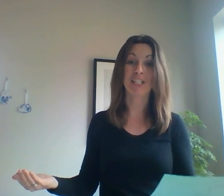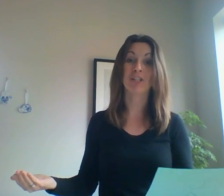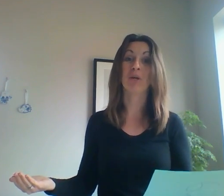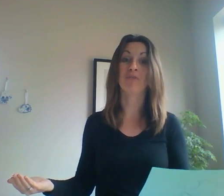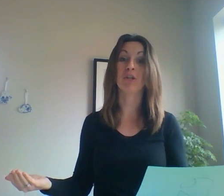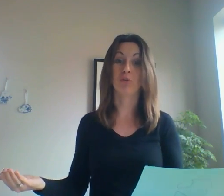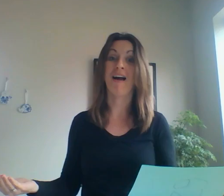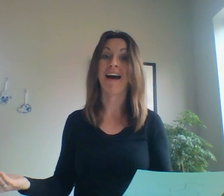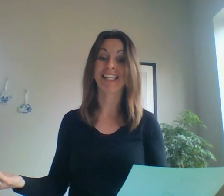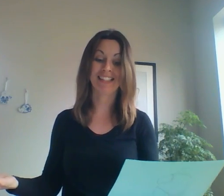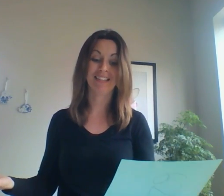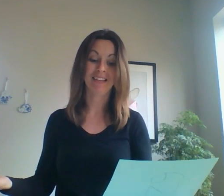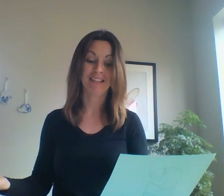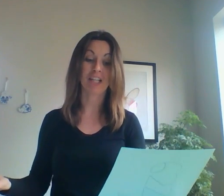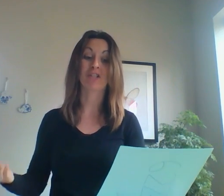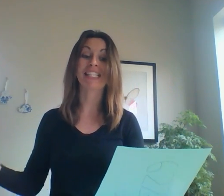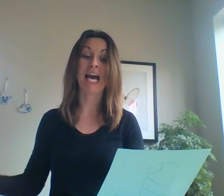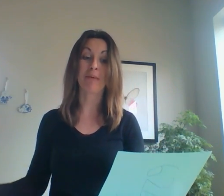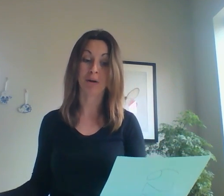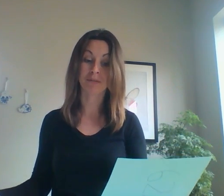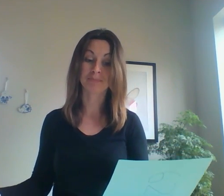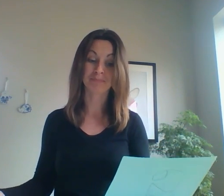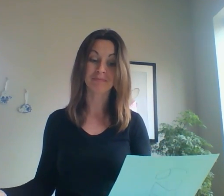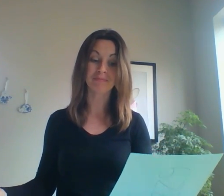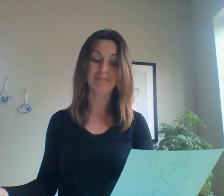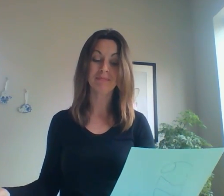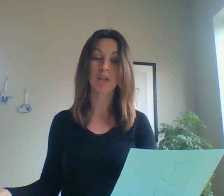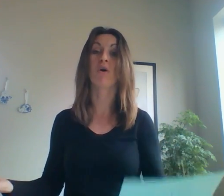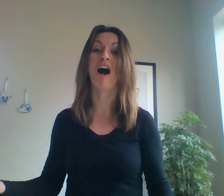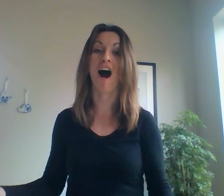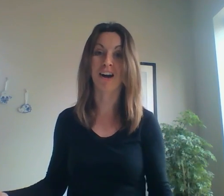to visualize, such as temper. Or hard.